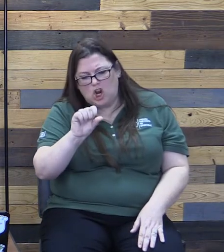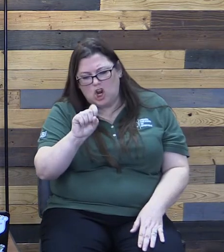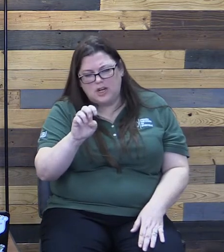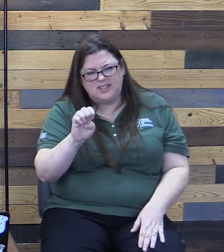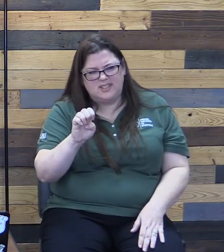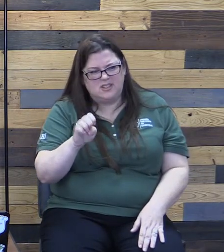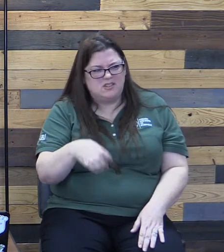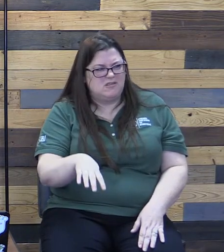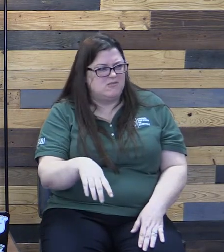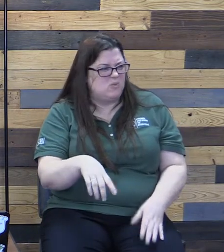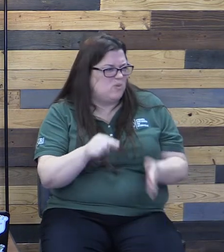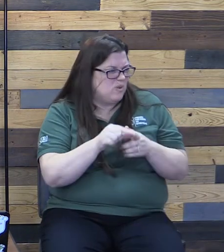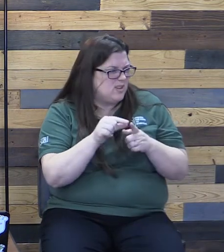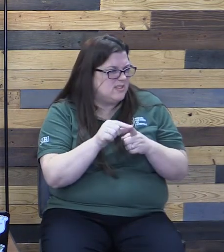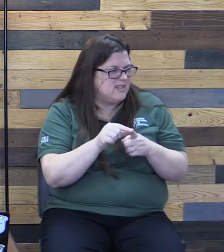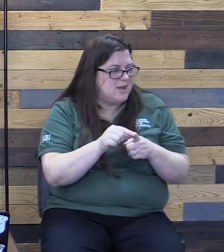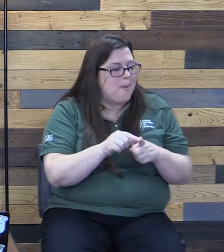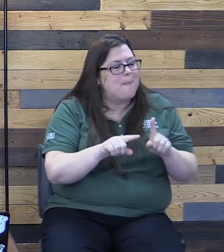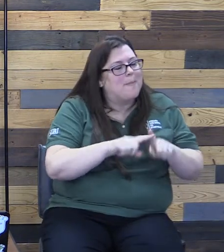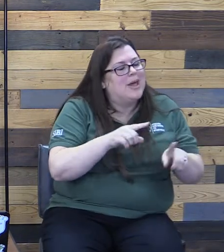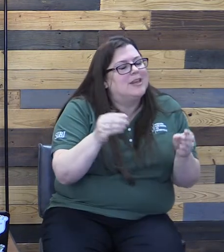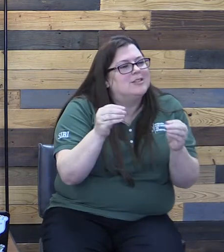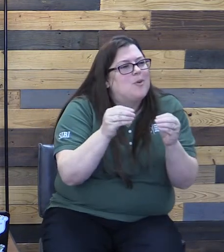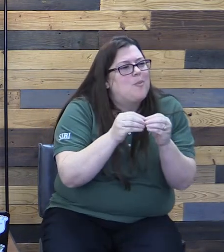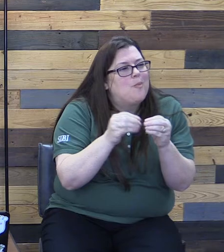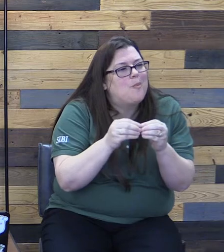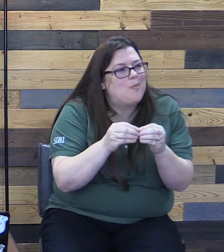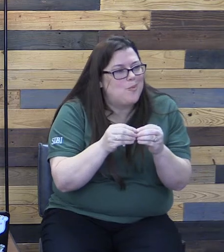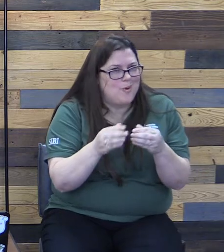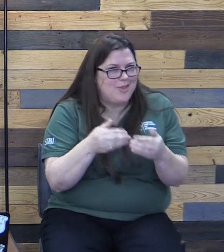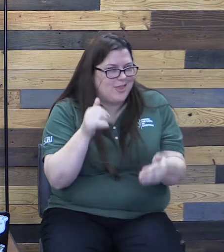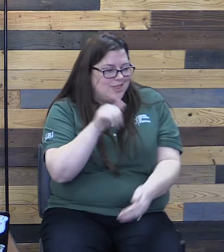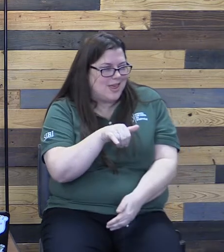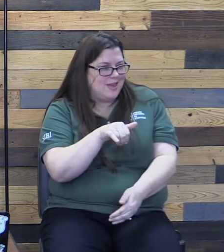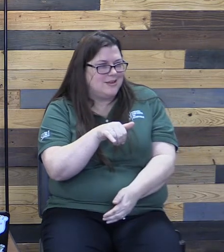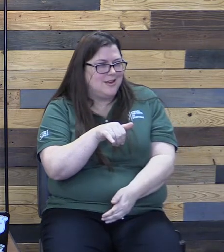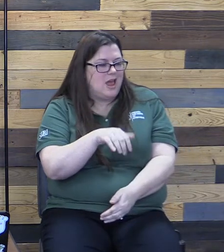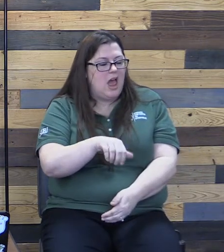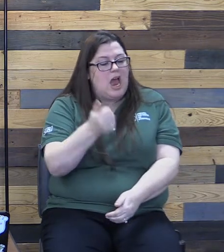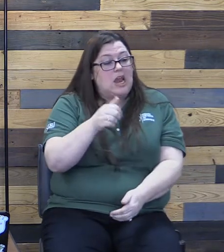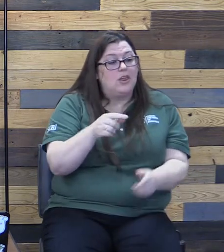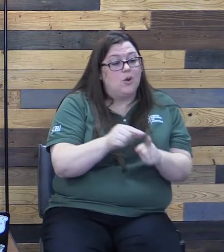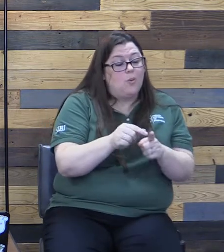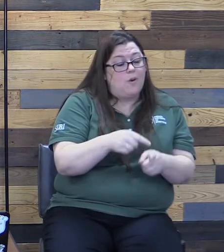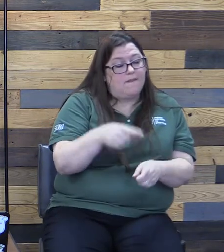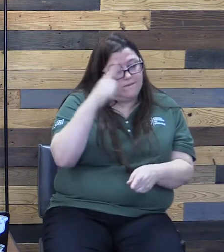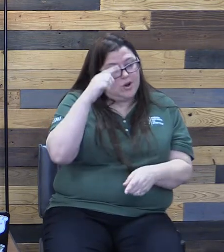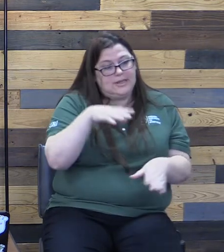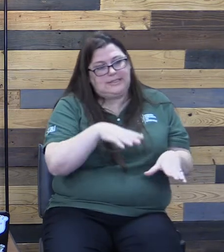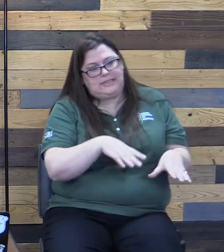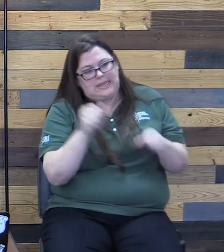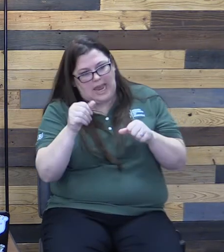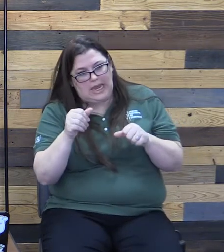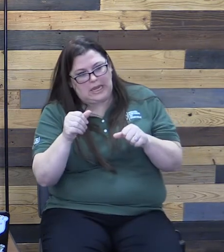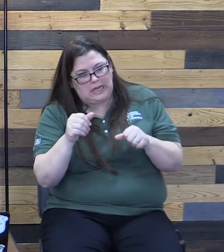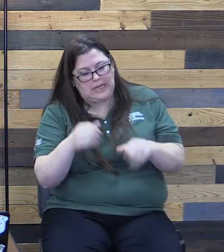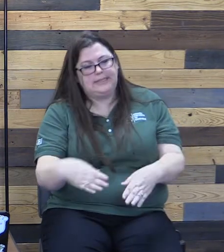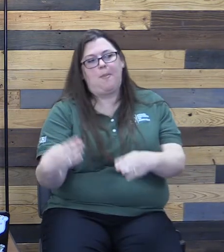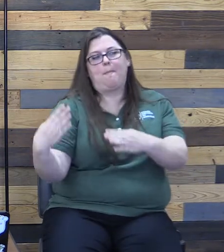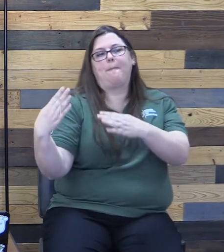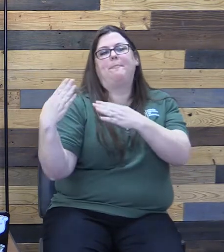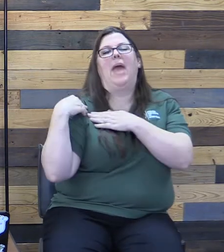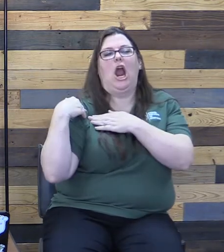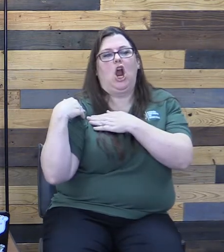But it's so much more than that, because another word for take is bear. And the moment that I put, do not